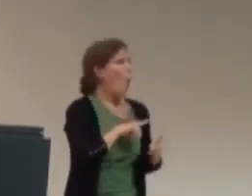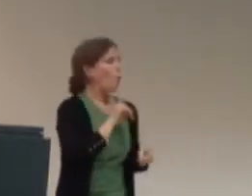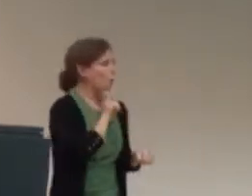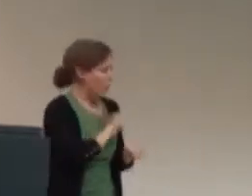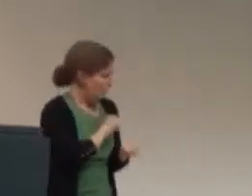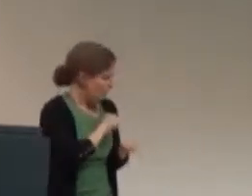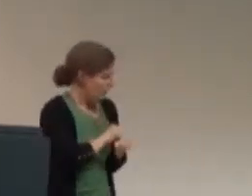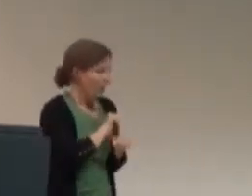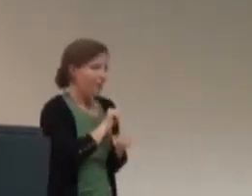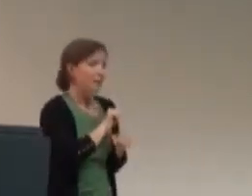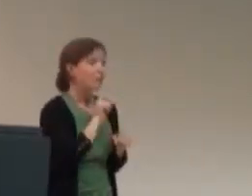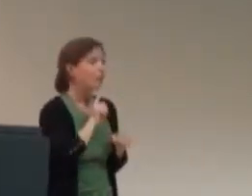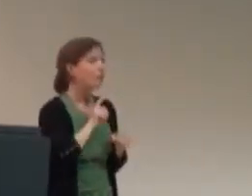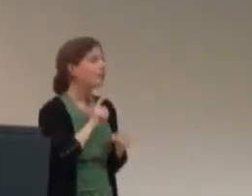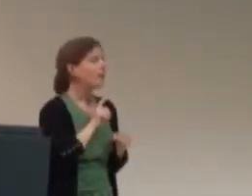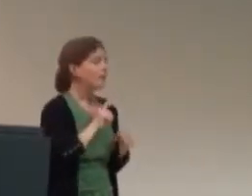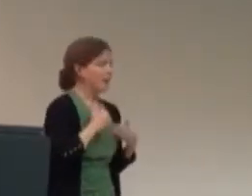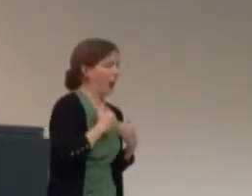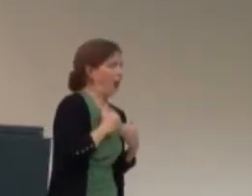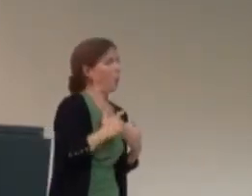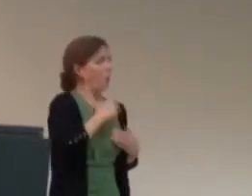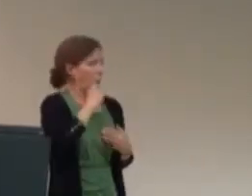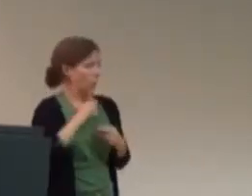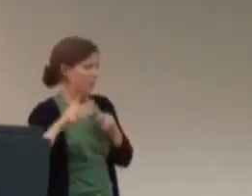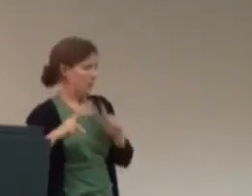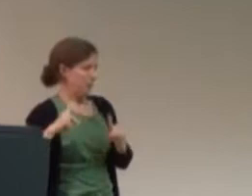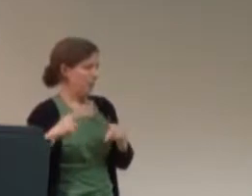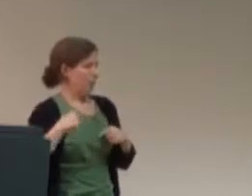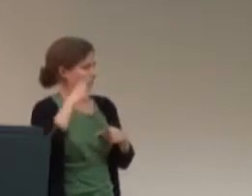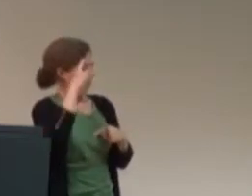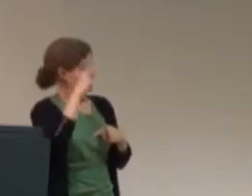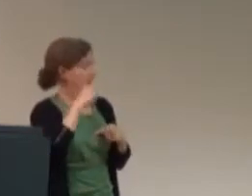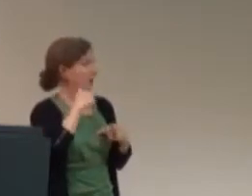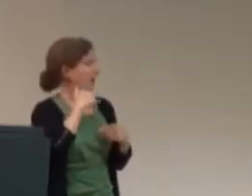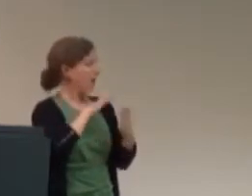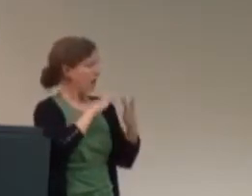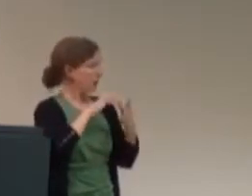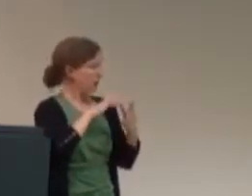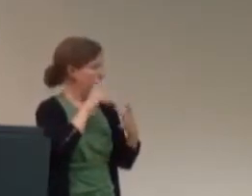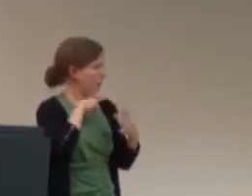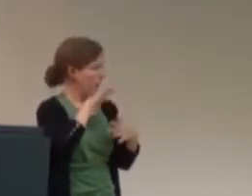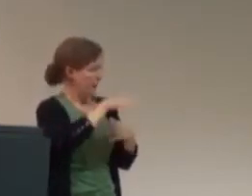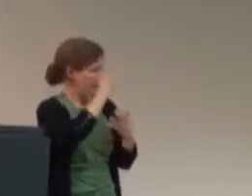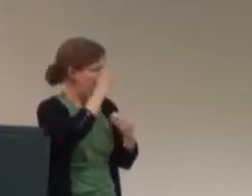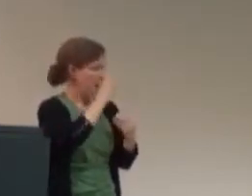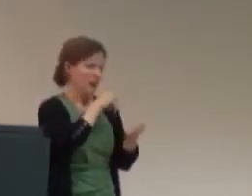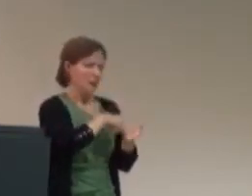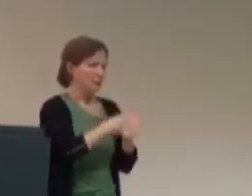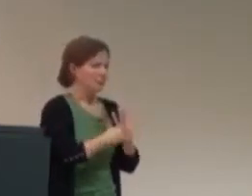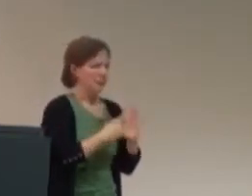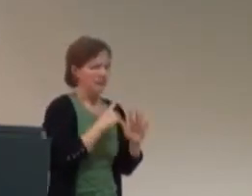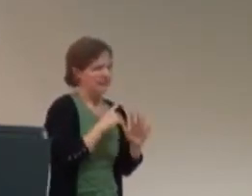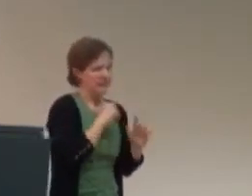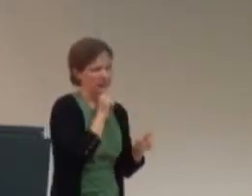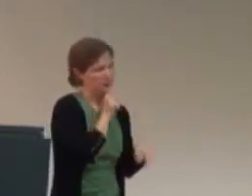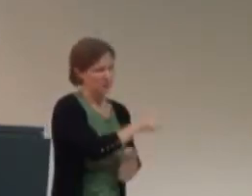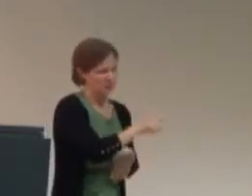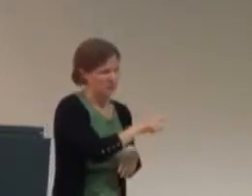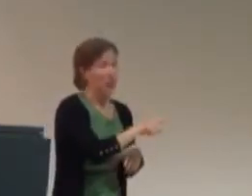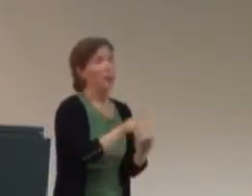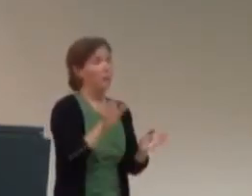Especially for the older generation who sometimes thinks if you have to go on the internet to get this content, it cannot be illegitimate.